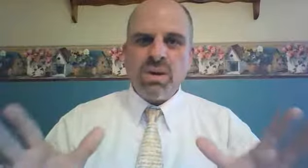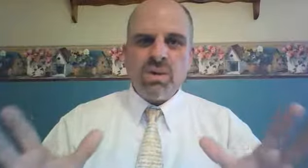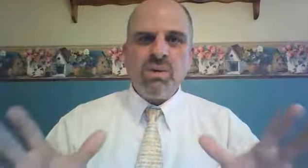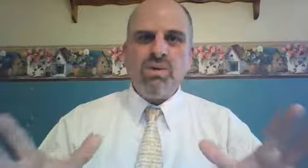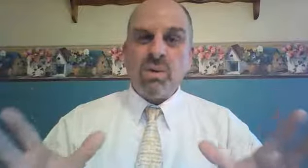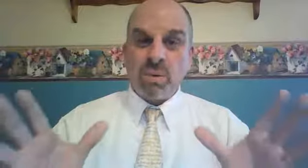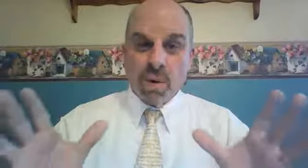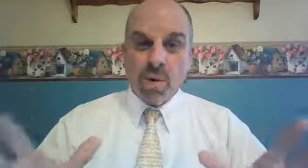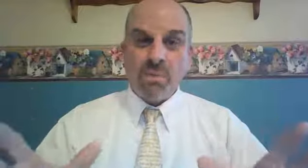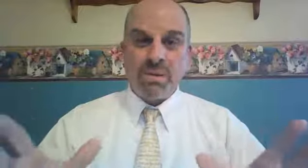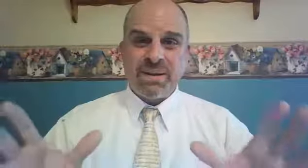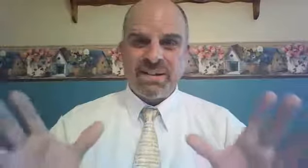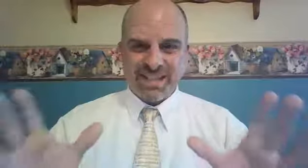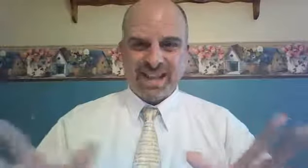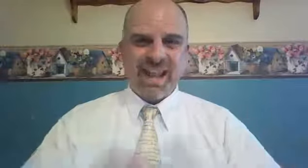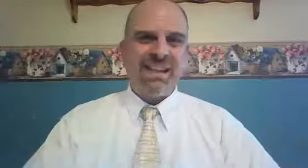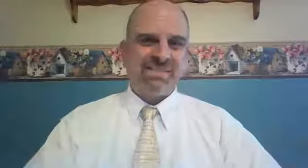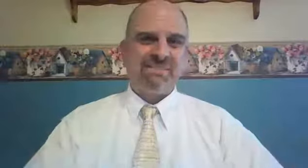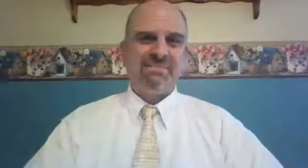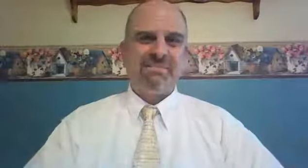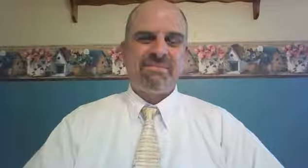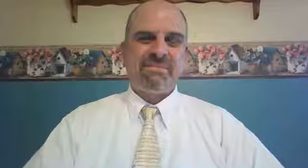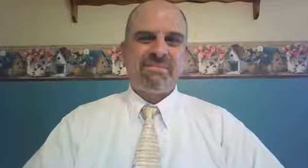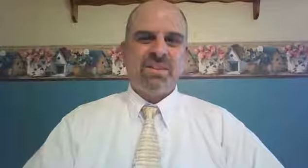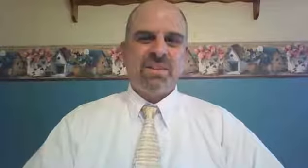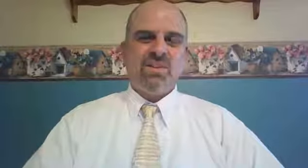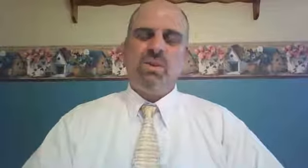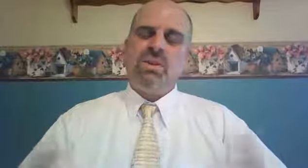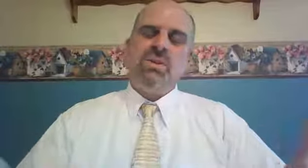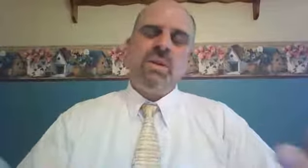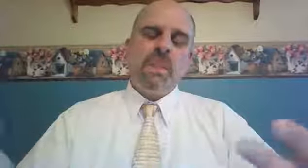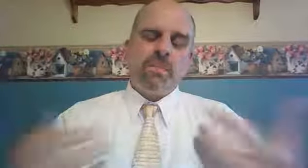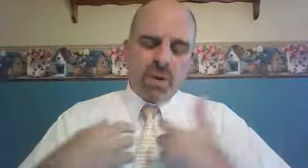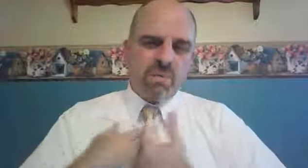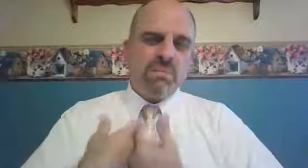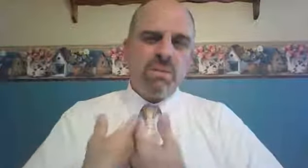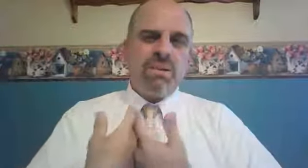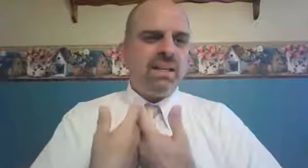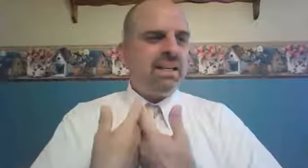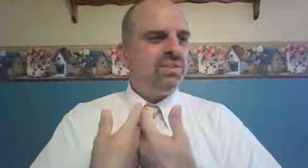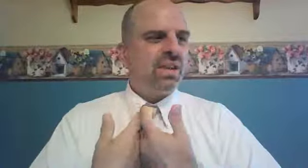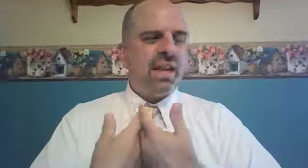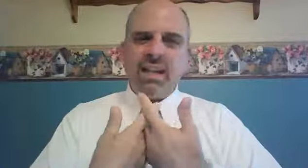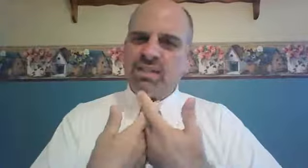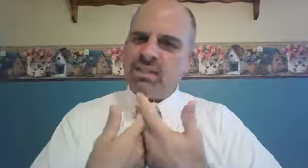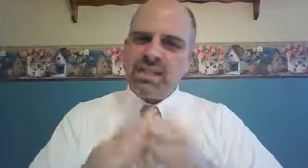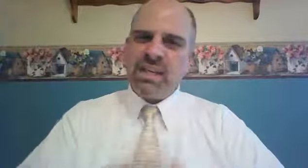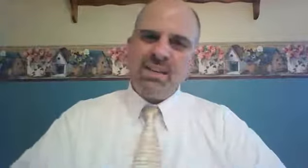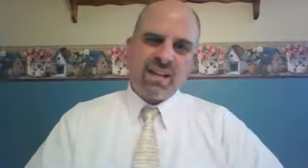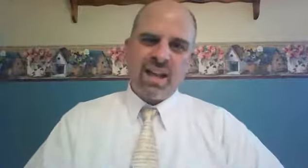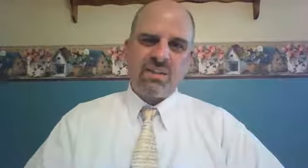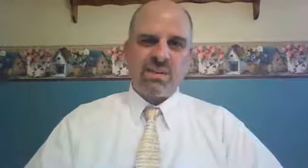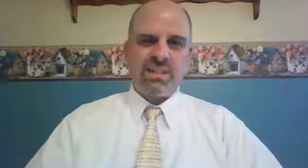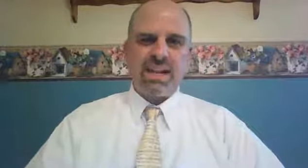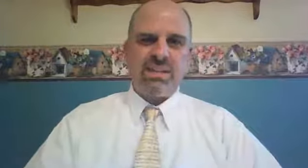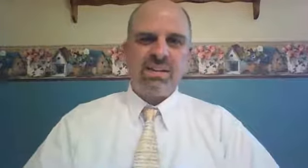we use some hope today. So would you pray with me, please? And let's dig into God's word together.